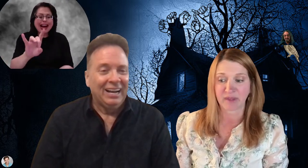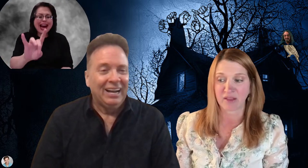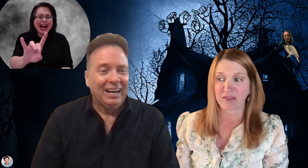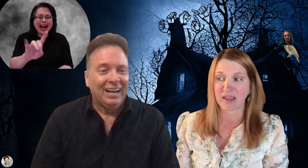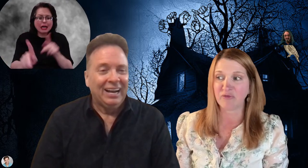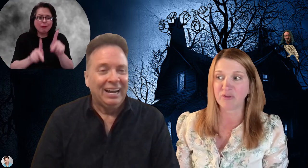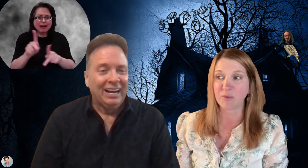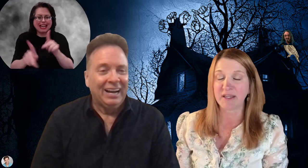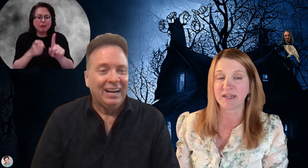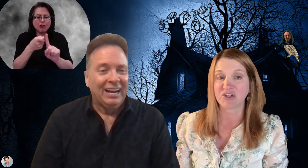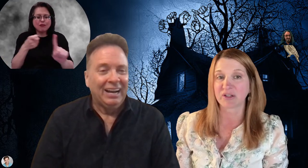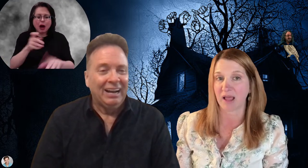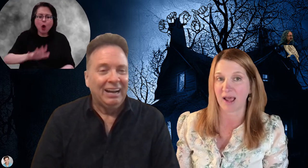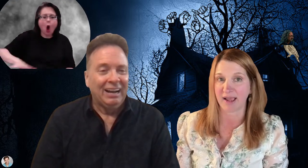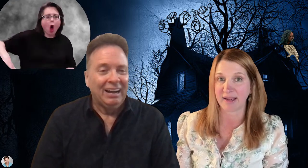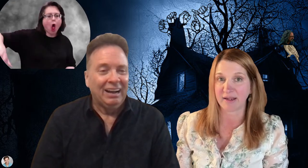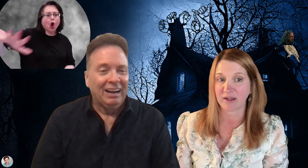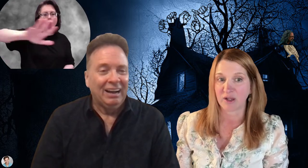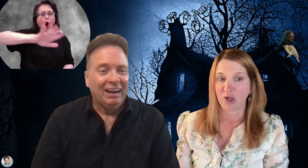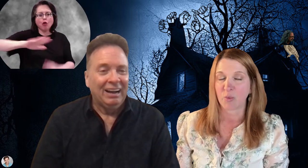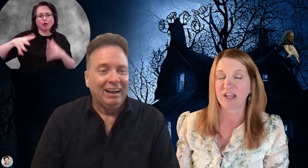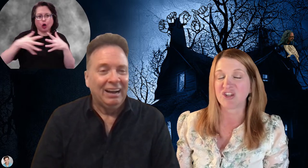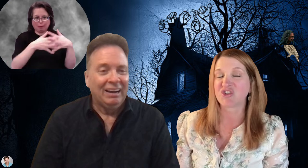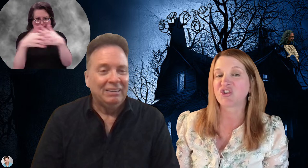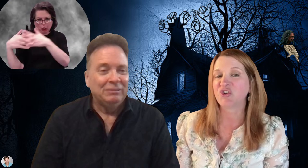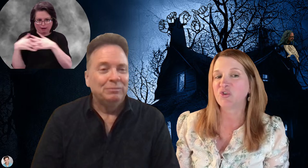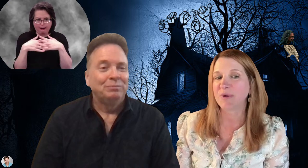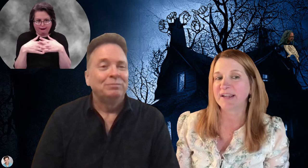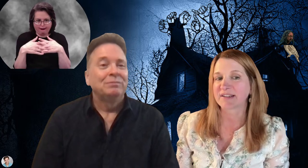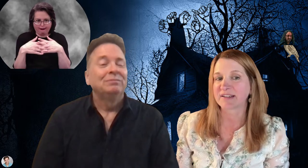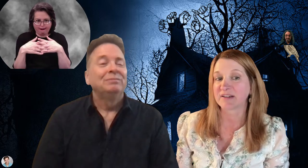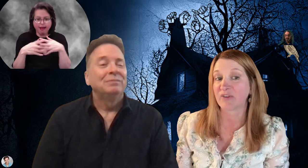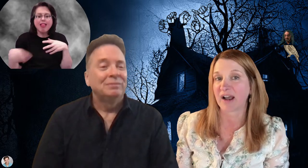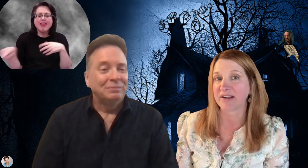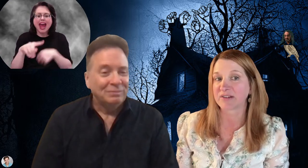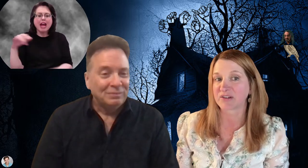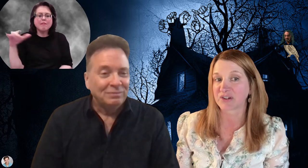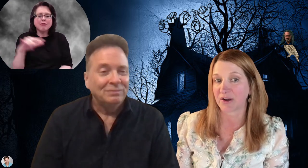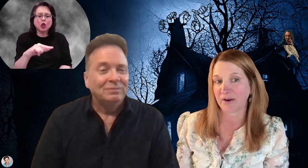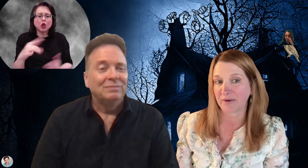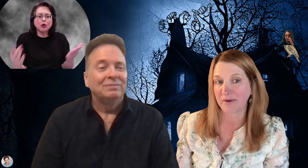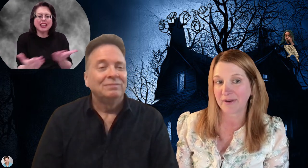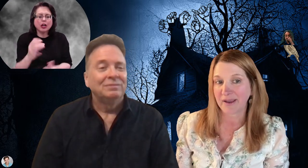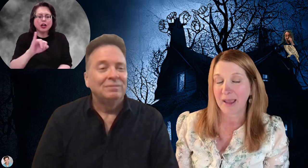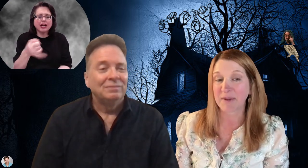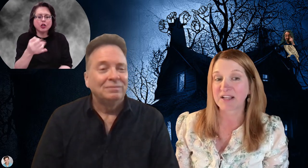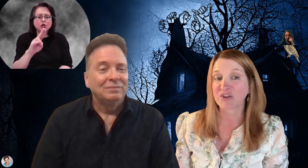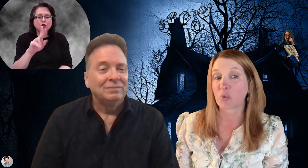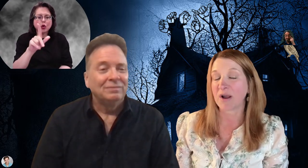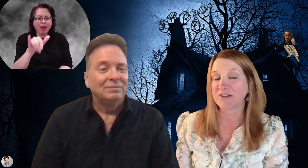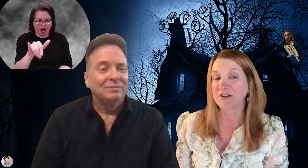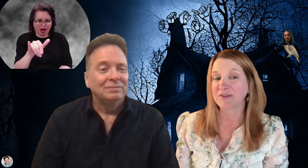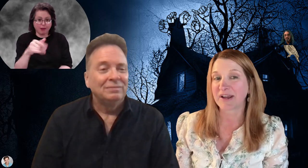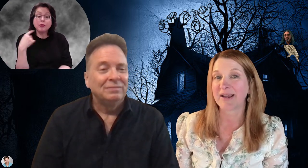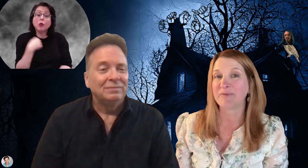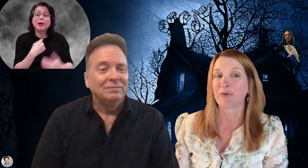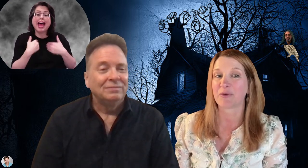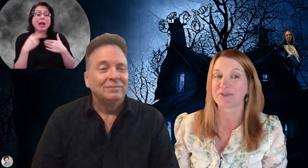They flew in in July. We had two weeks to devise the show. And because there was no time for